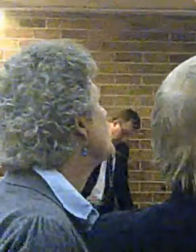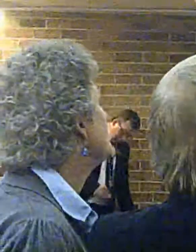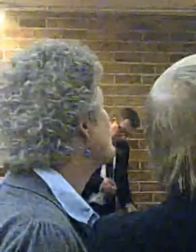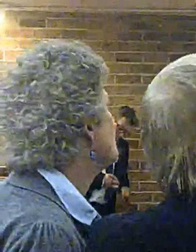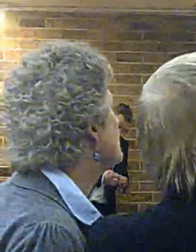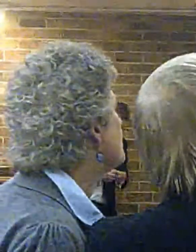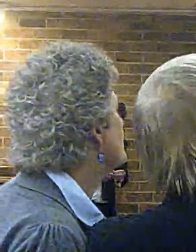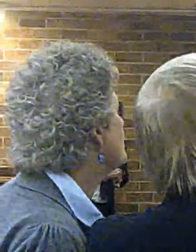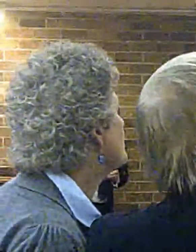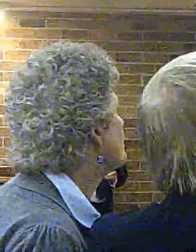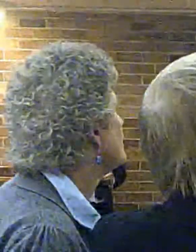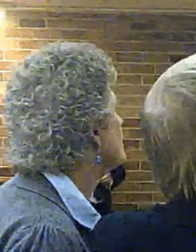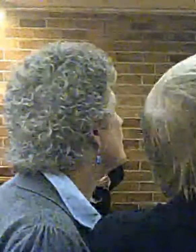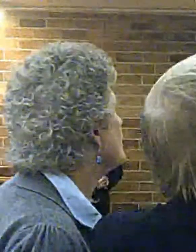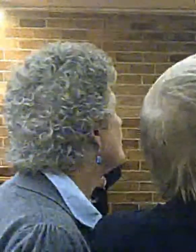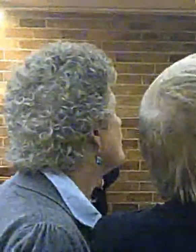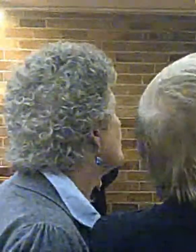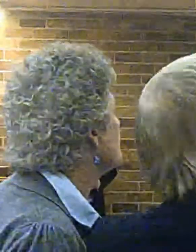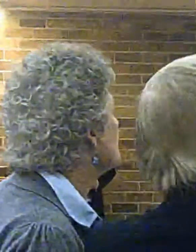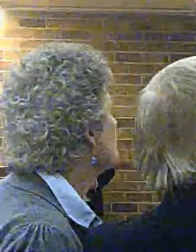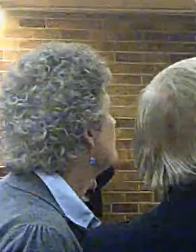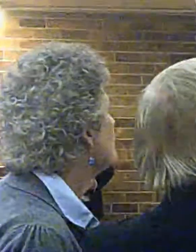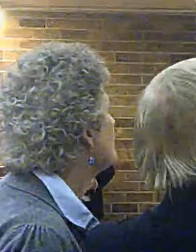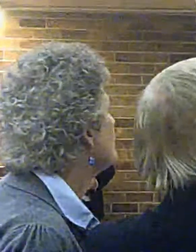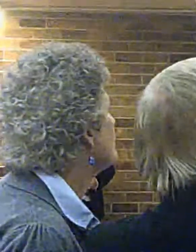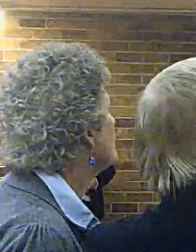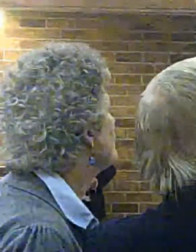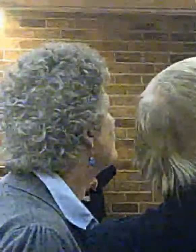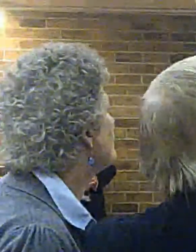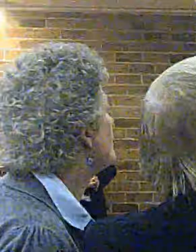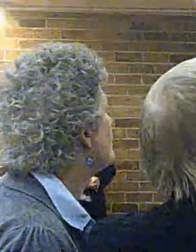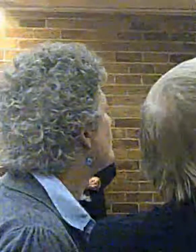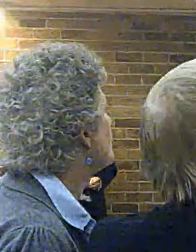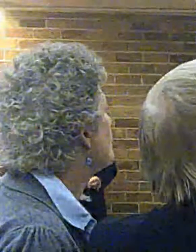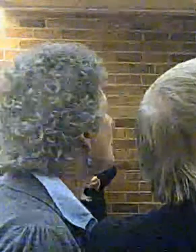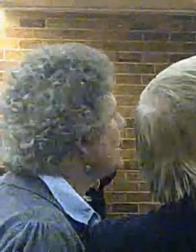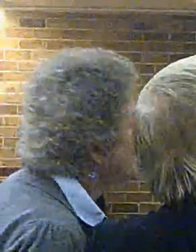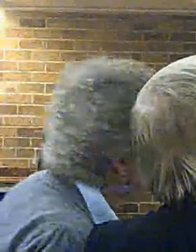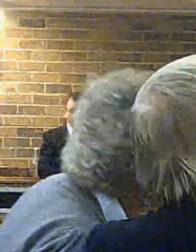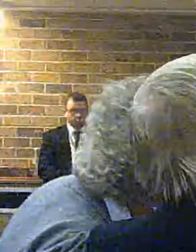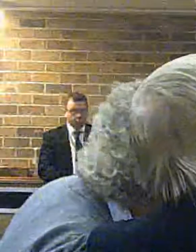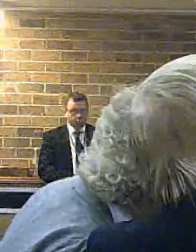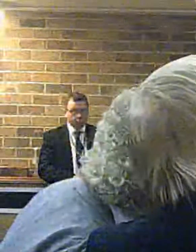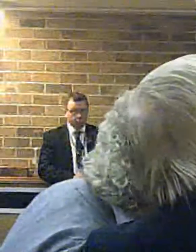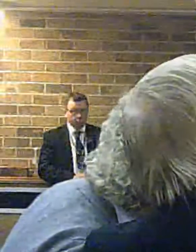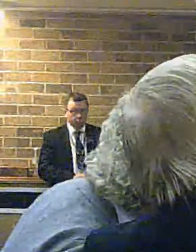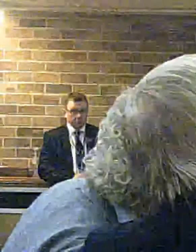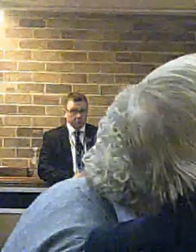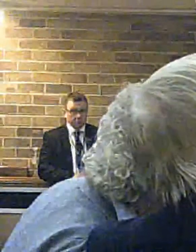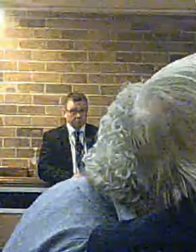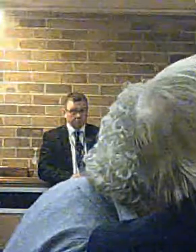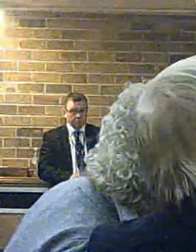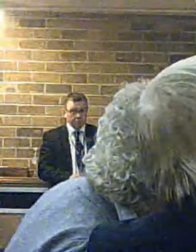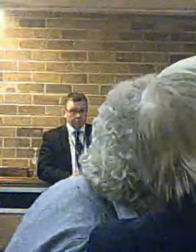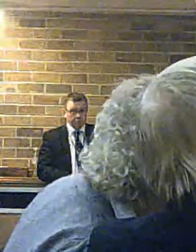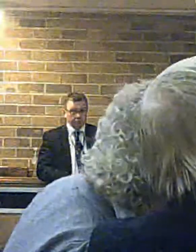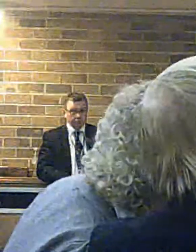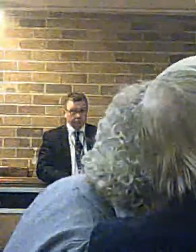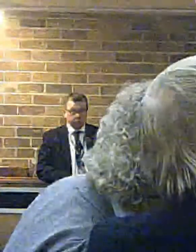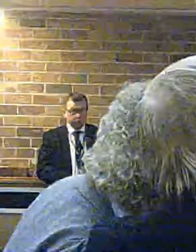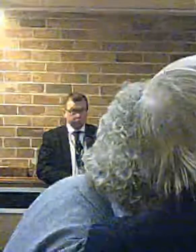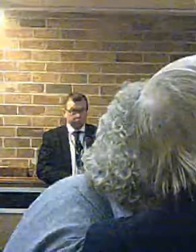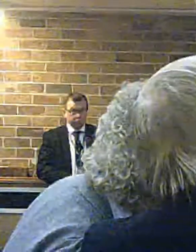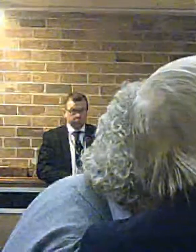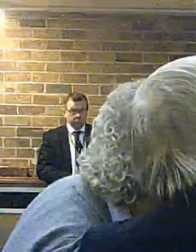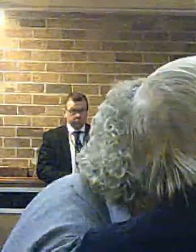On occasion, on occasion somebody, for shifts at a time, what I said was, shift point being, if you cannot